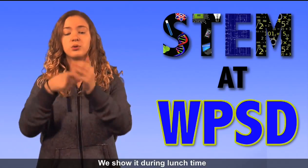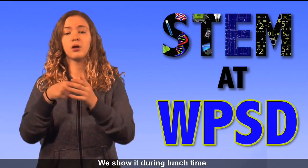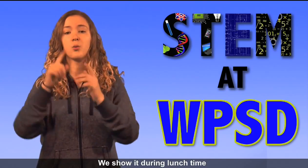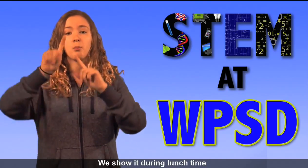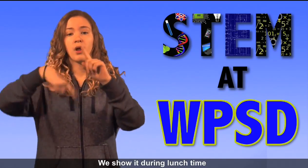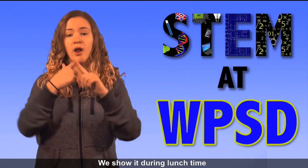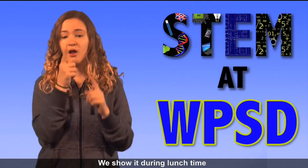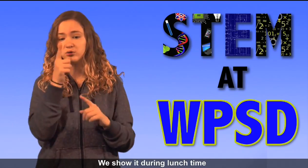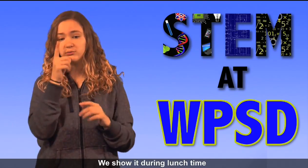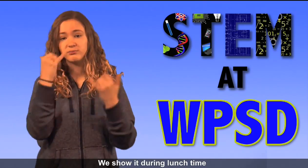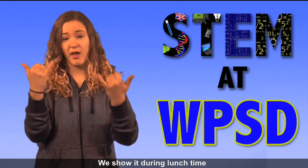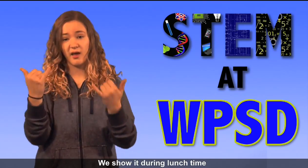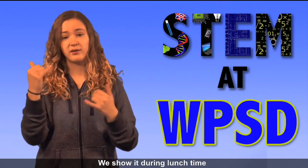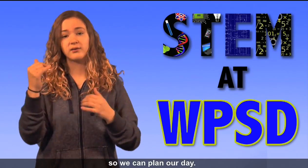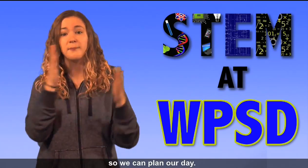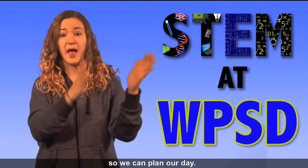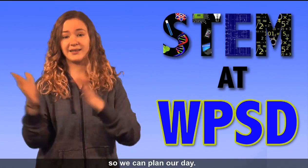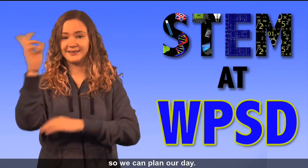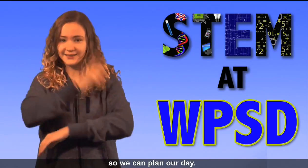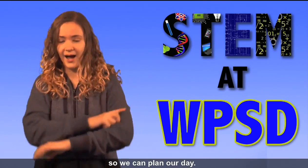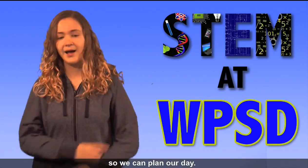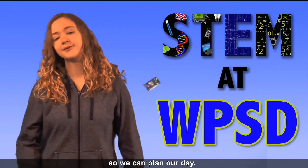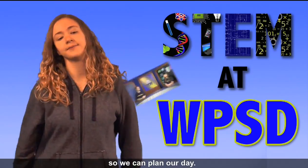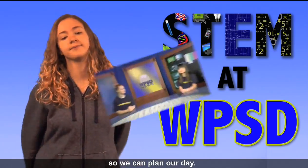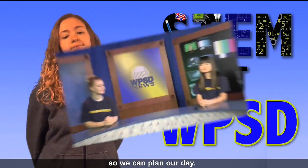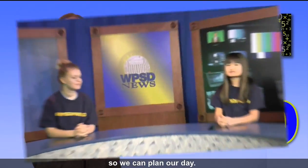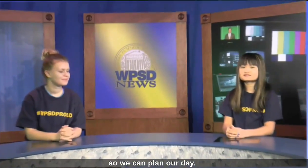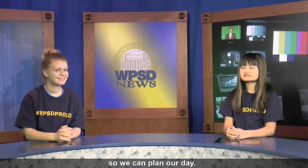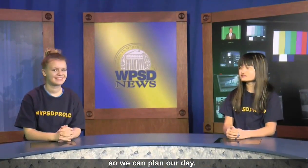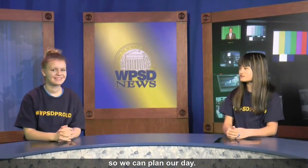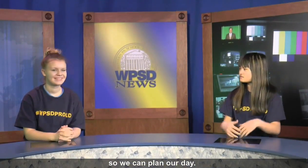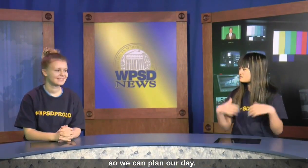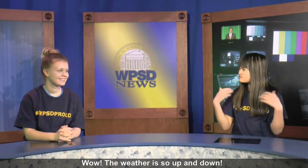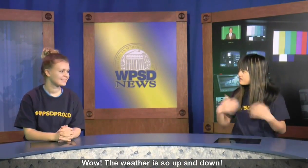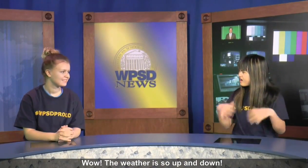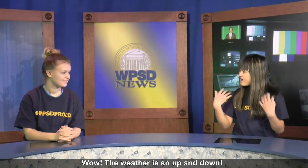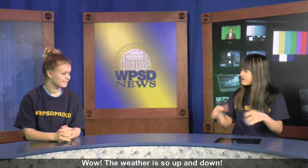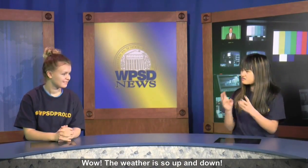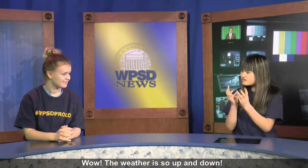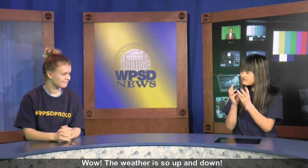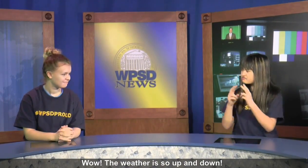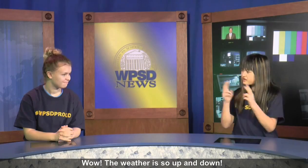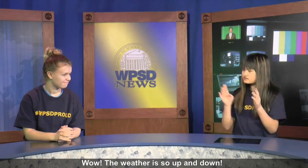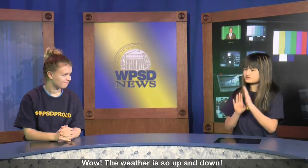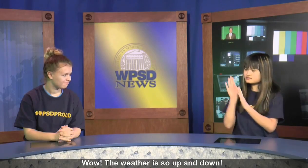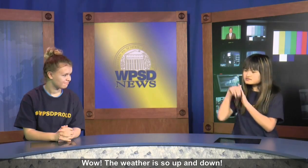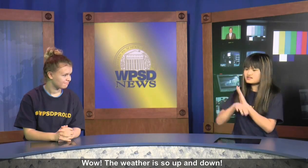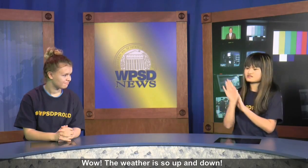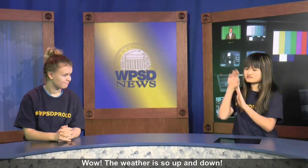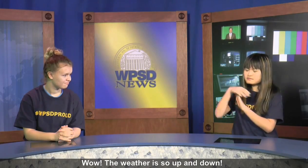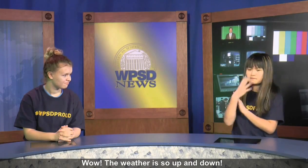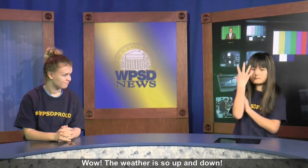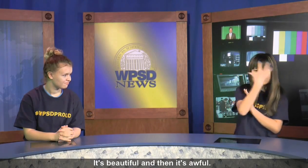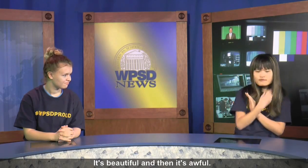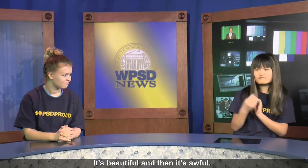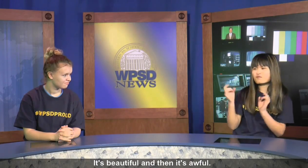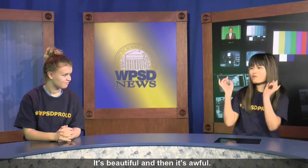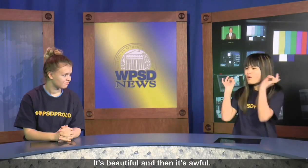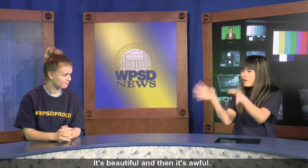We show it during lunchtime so we can plan our day. Wow, the weather is so up and down. It's beautiful